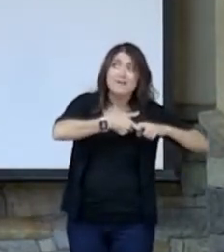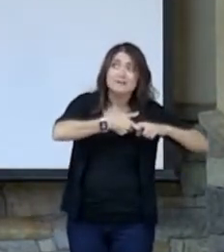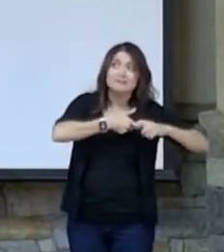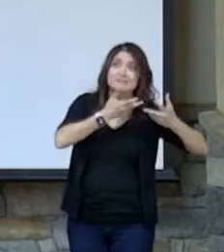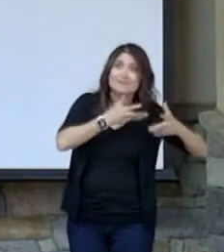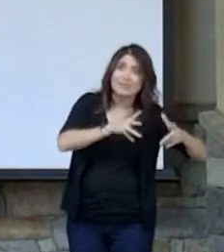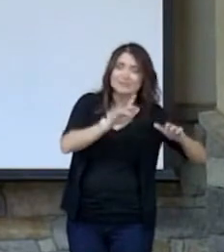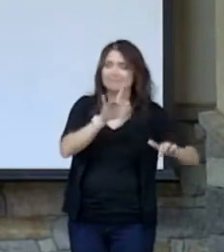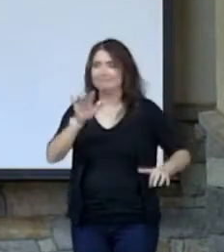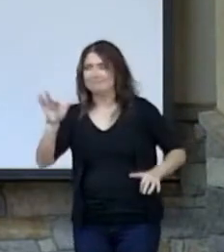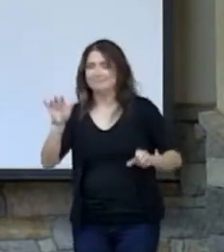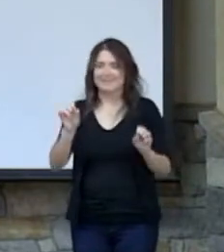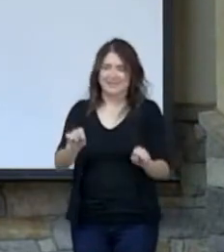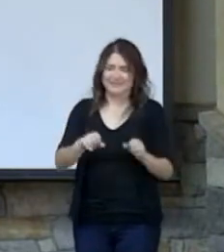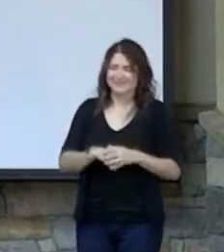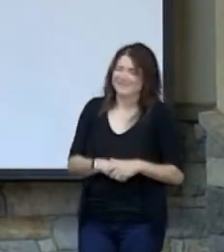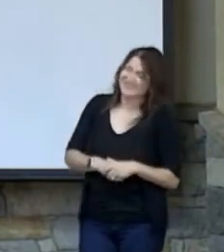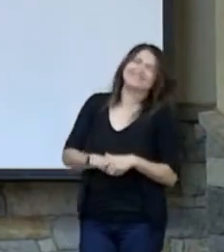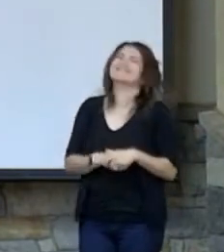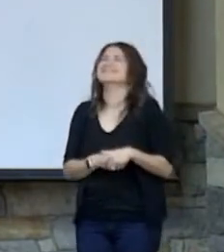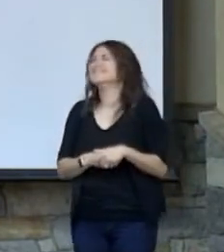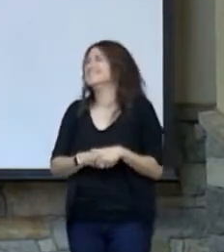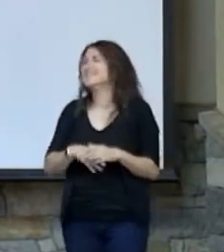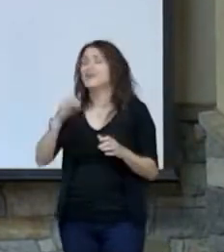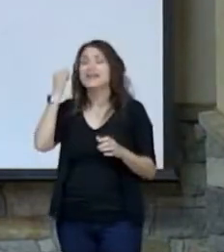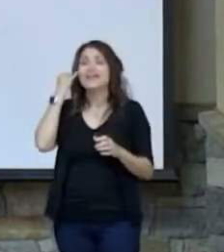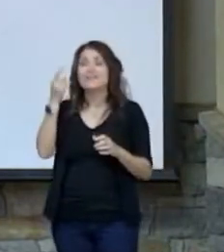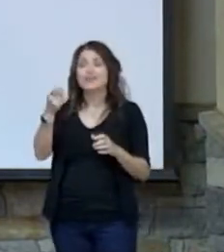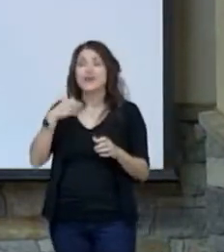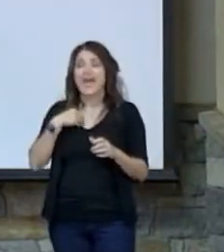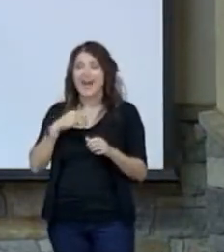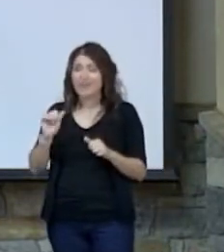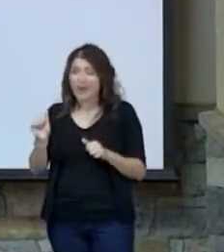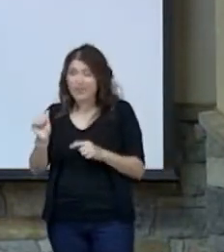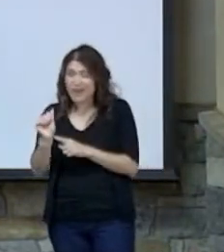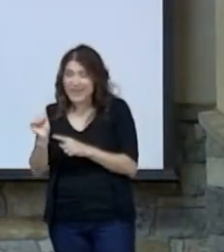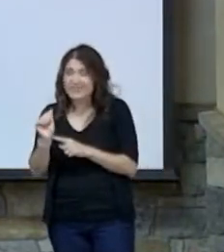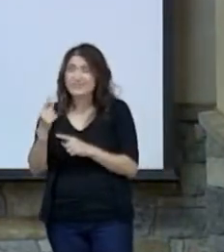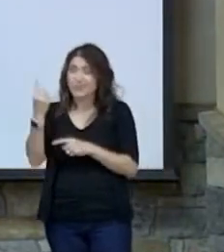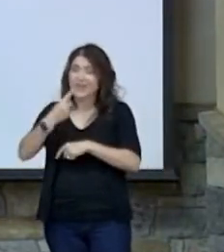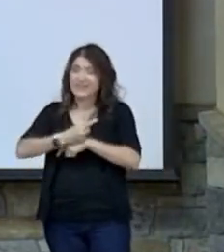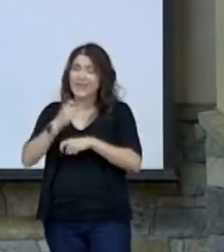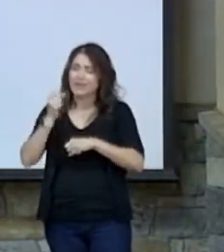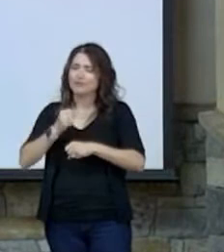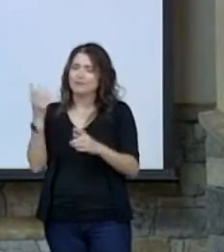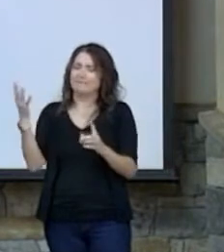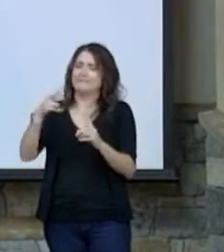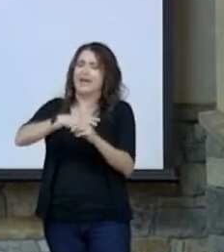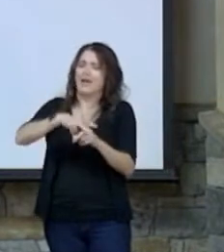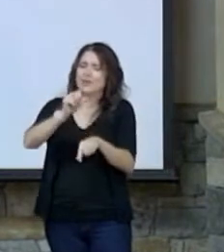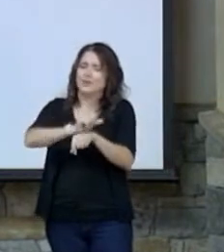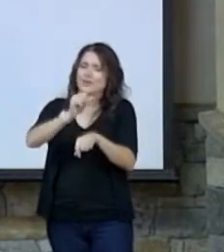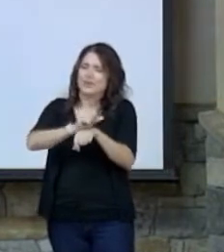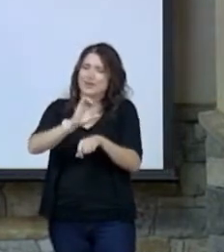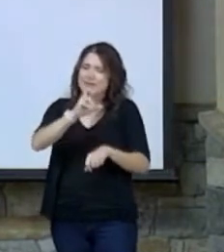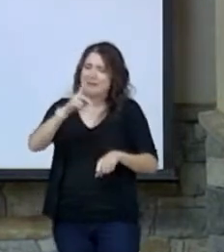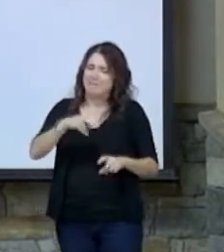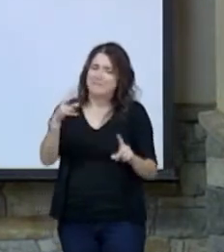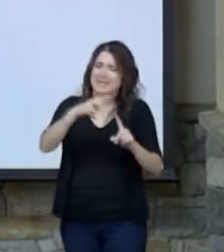say it, though, all right? If you have arthritis one day, you can file workman's clomp, I guess, as a result of that.